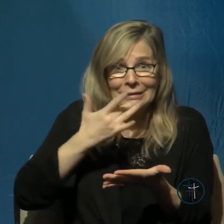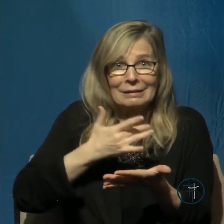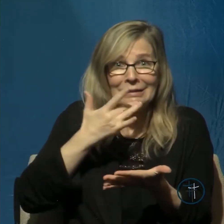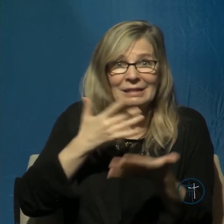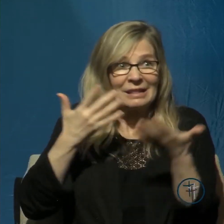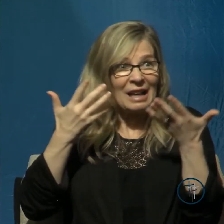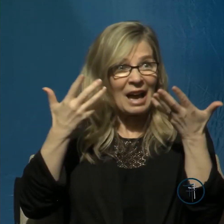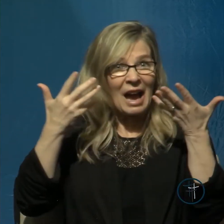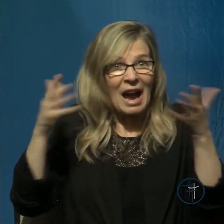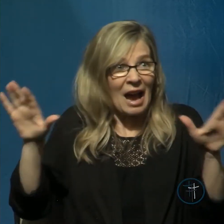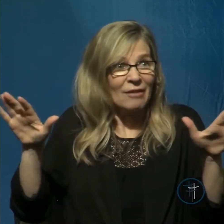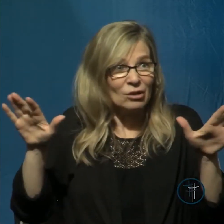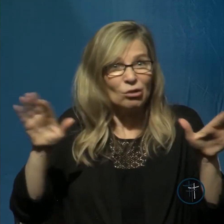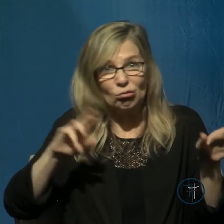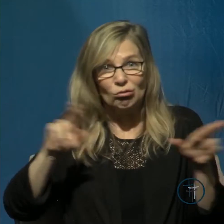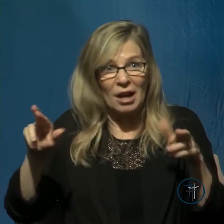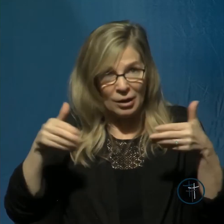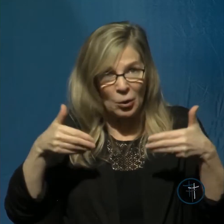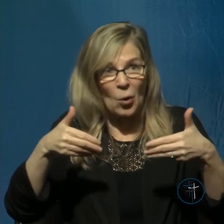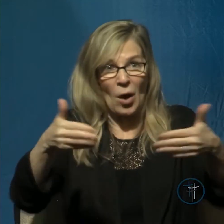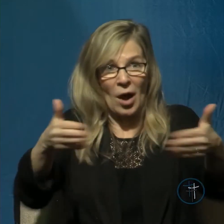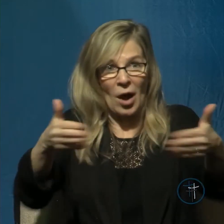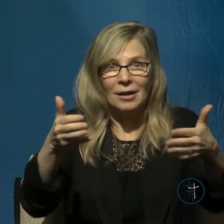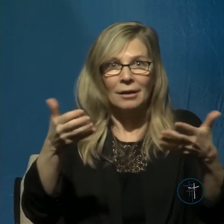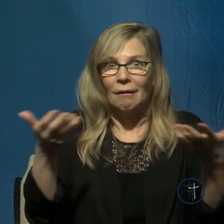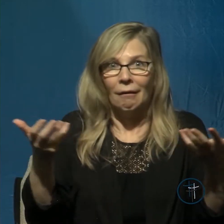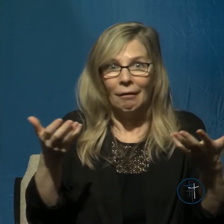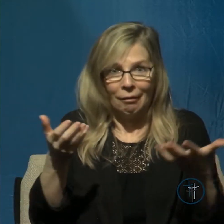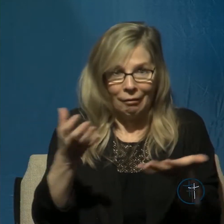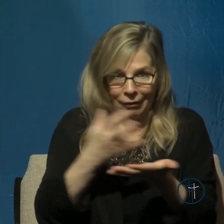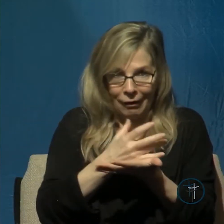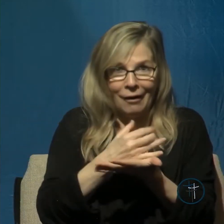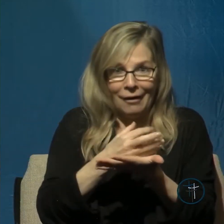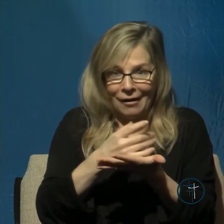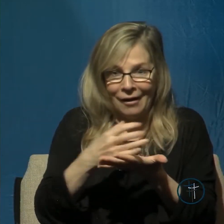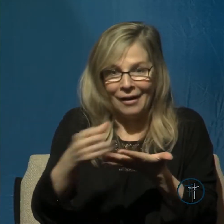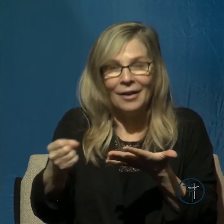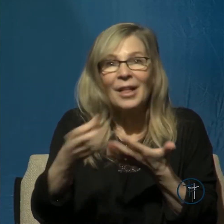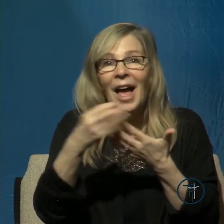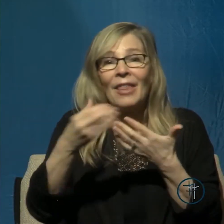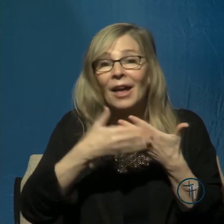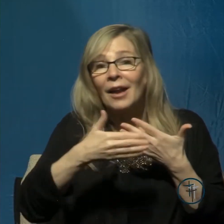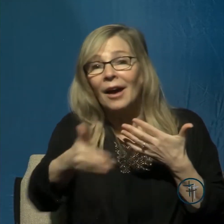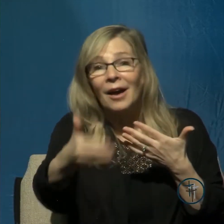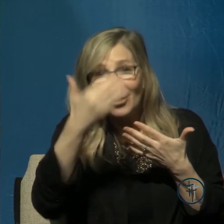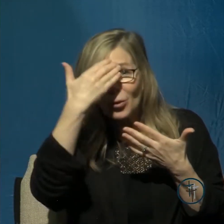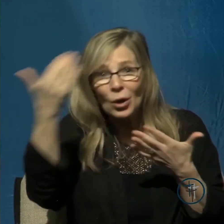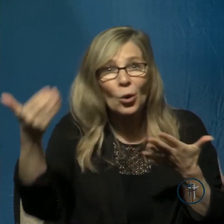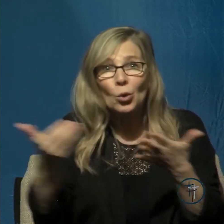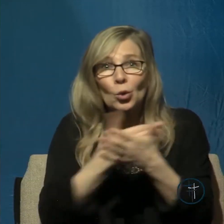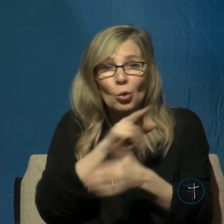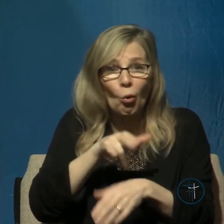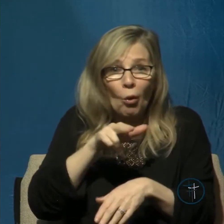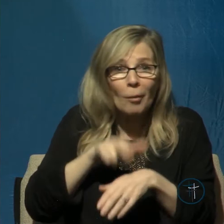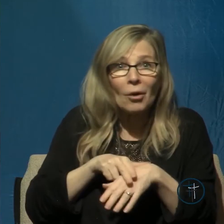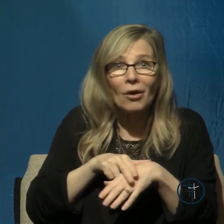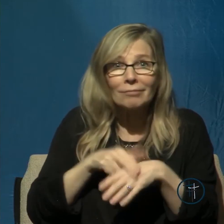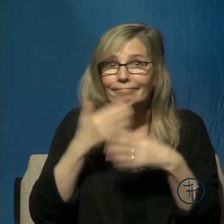settles, and not knowing what the new normal will be down the road. You add all of these fears to the old